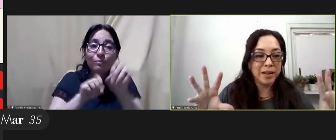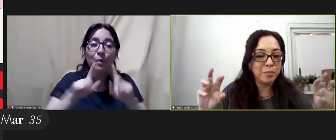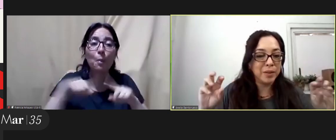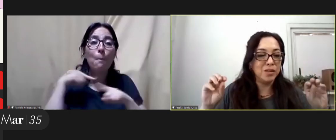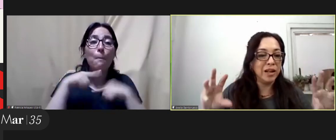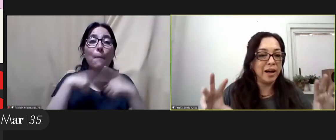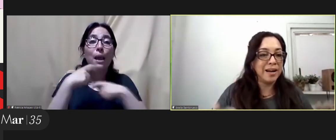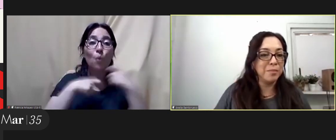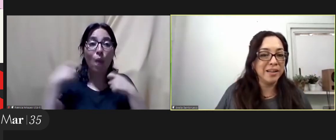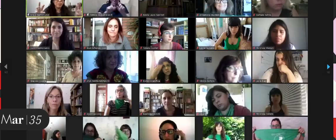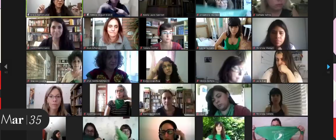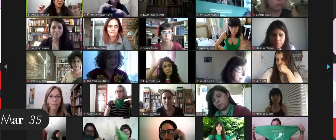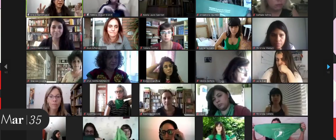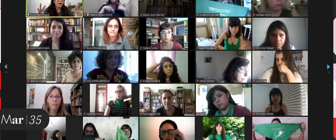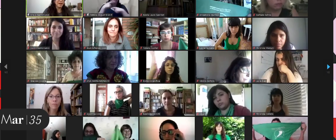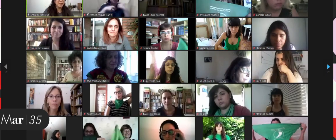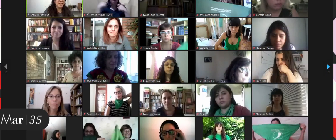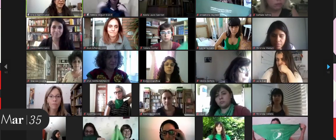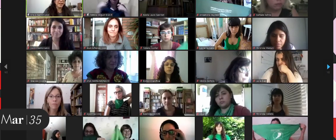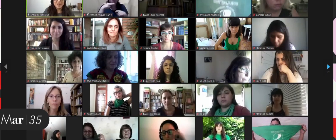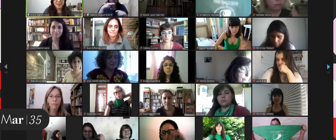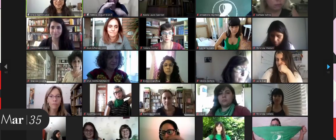scarves and activate your cameras